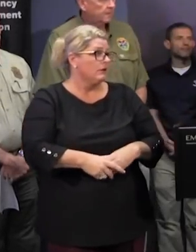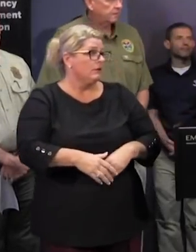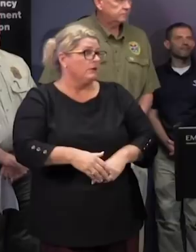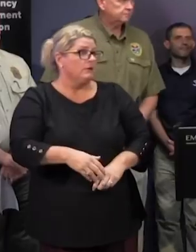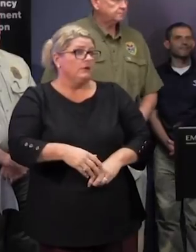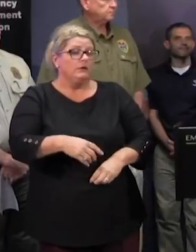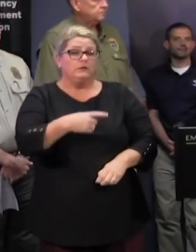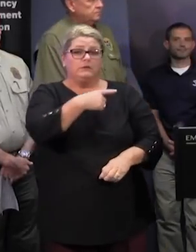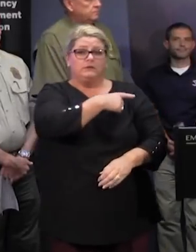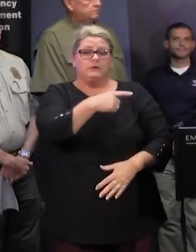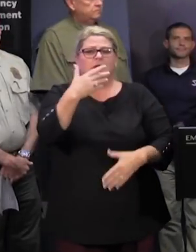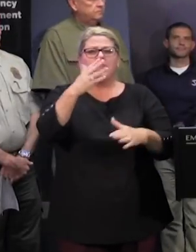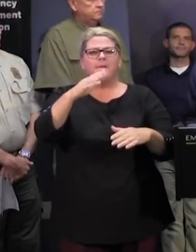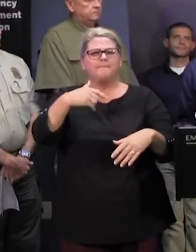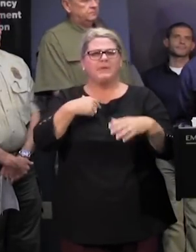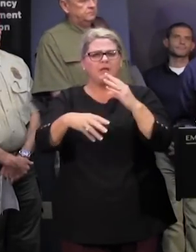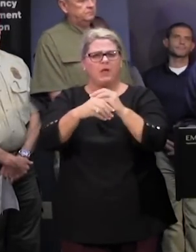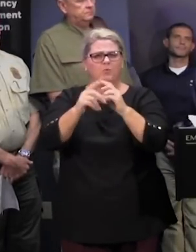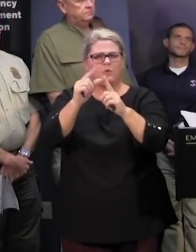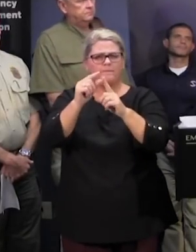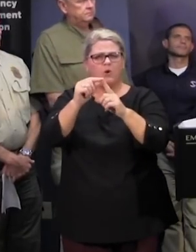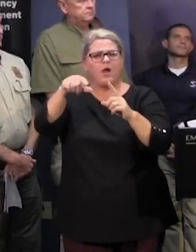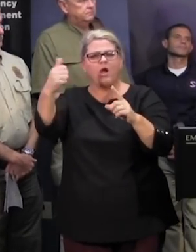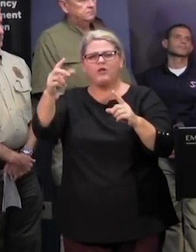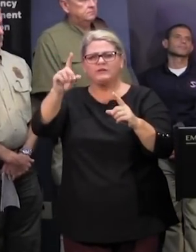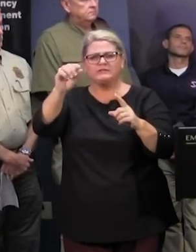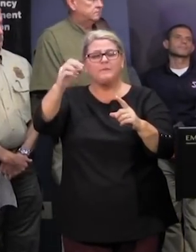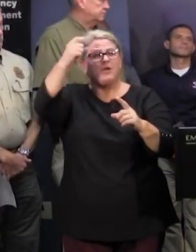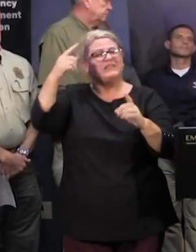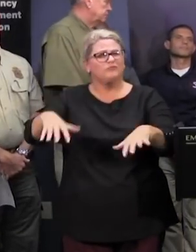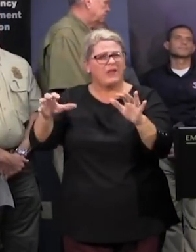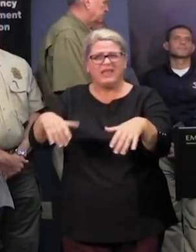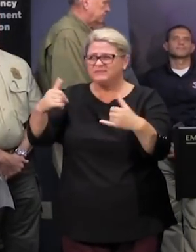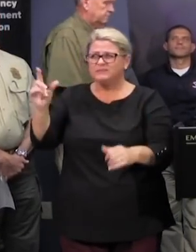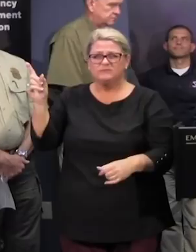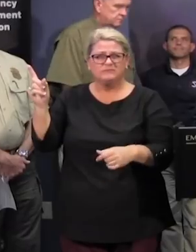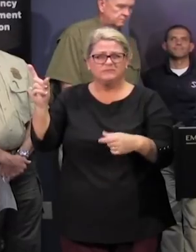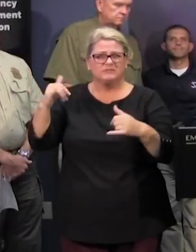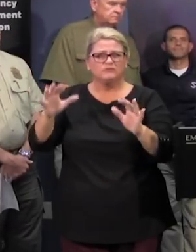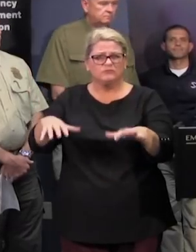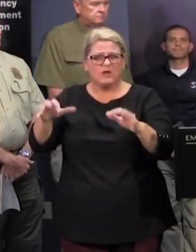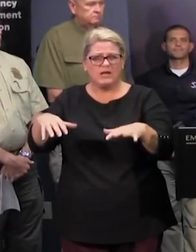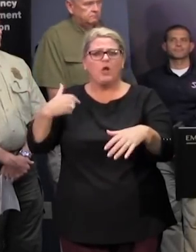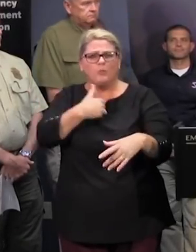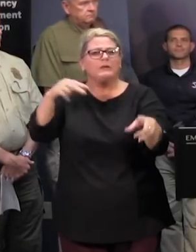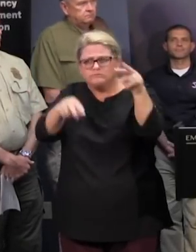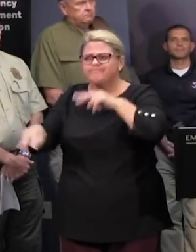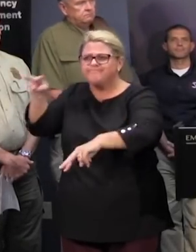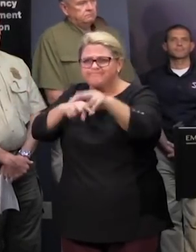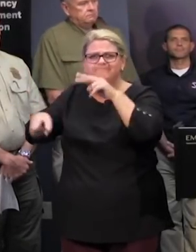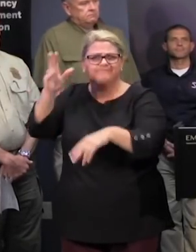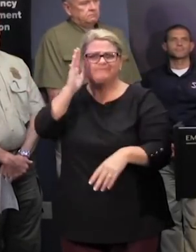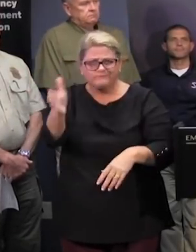thank you and let me follow back up on the other dams as well the rains are continuing that's why we're continuing to provide that surveillance and and